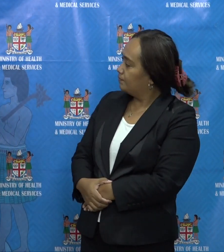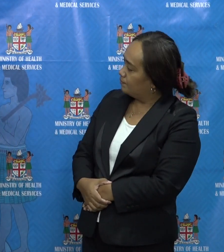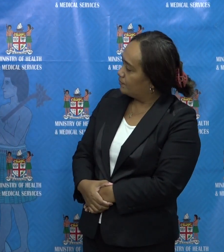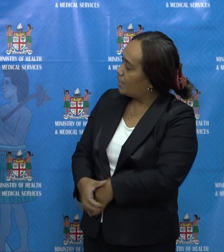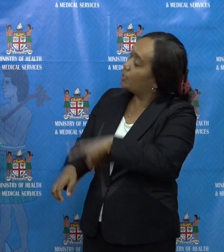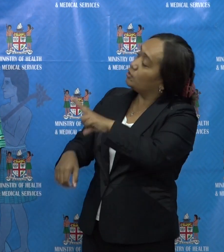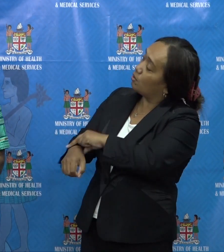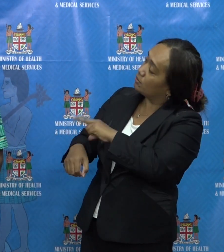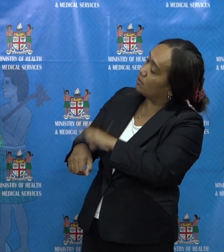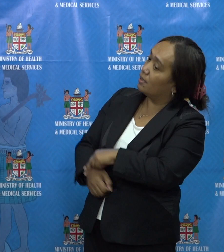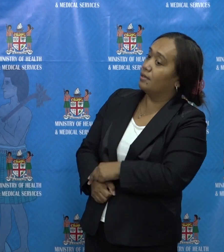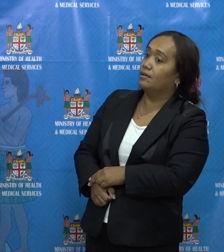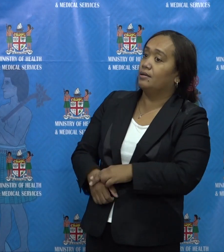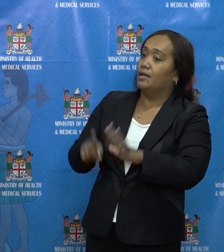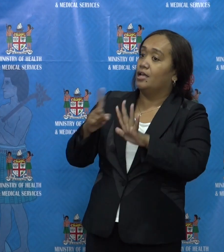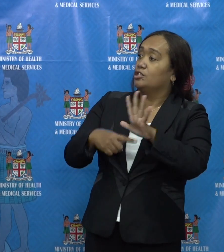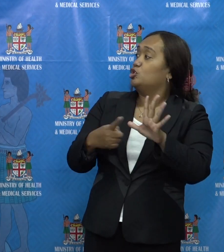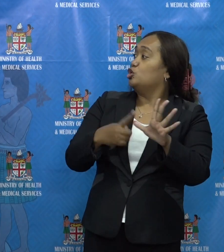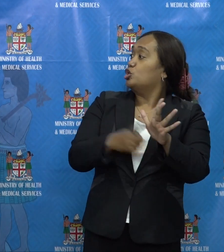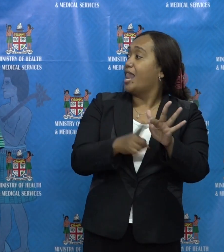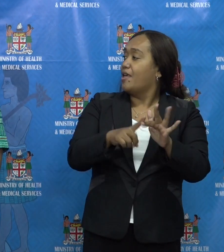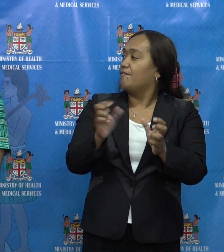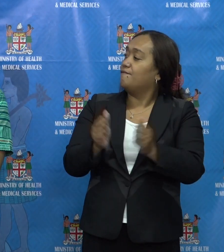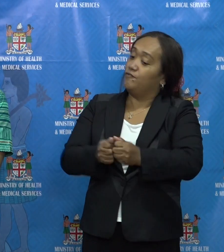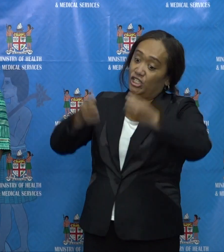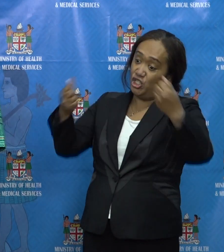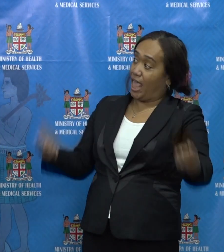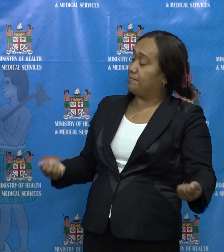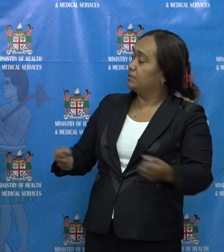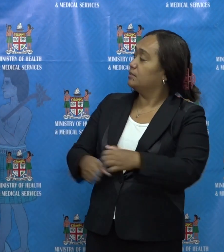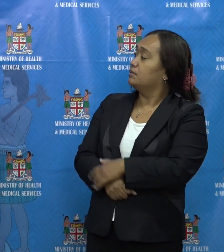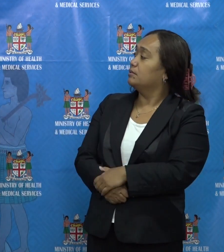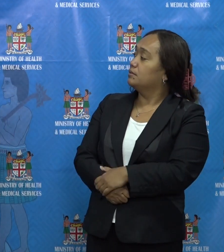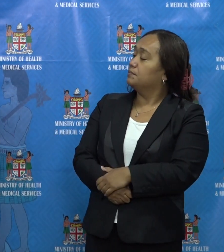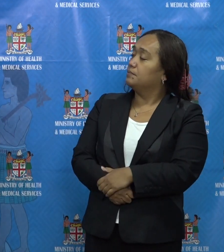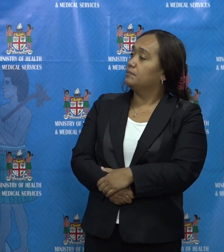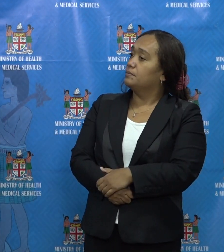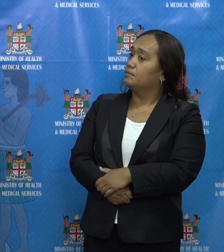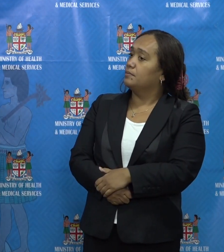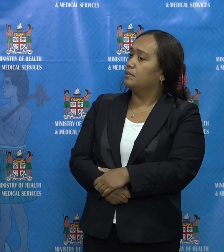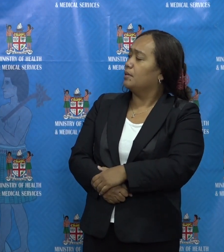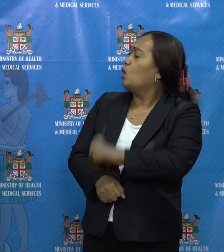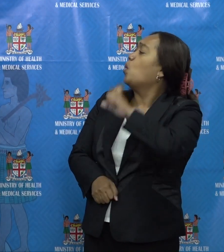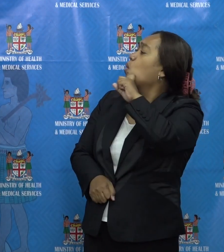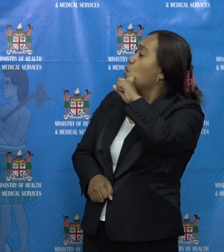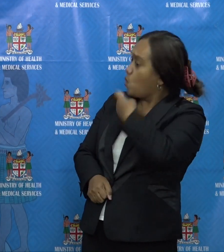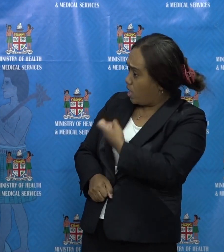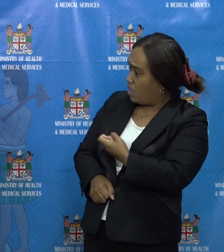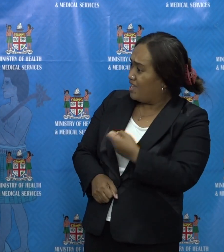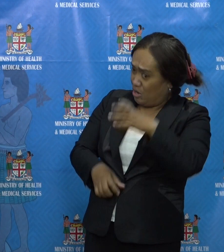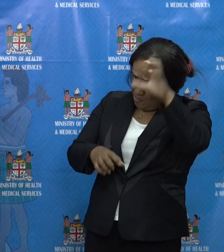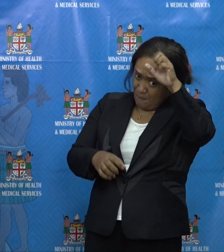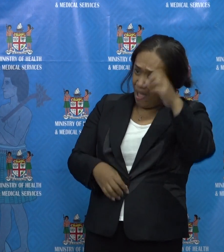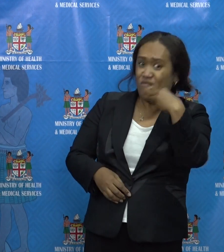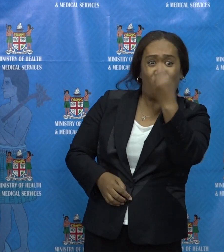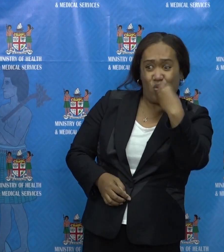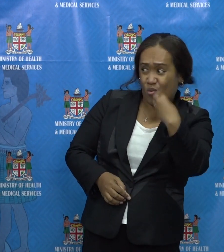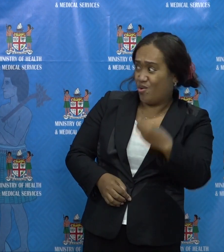Dr. Fong Chale, from Fiji Times. Did the, will the, in regards to the food ration,